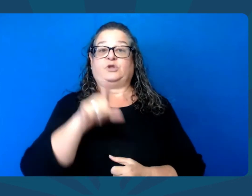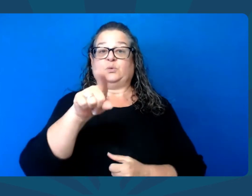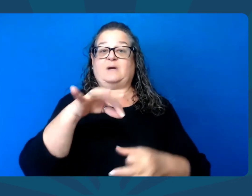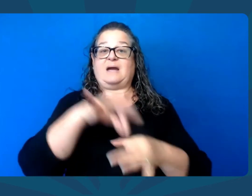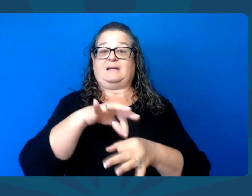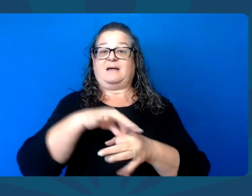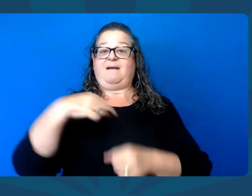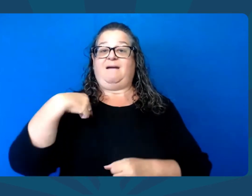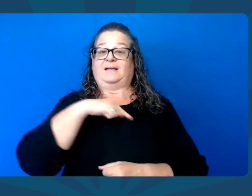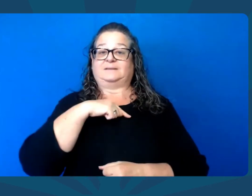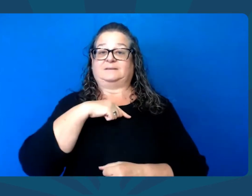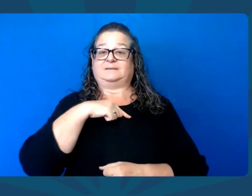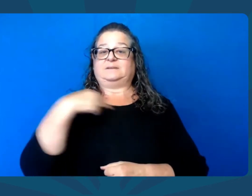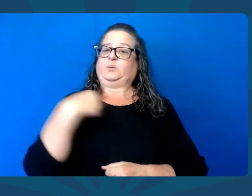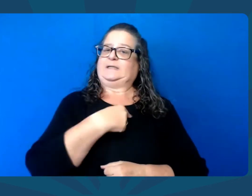kept that promise.